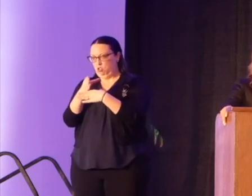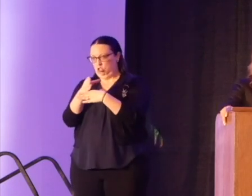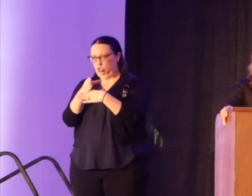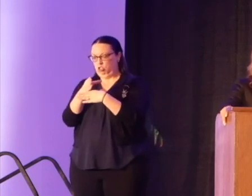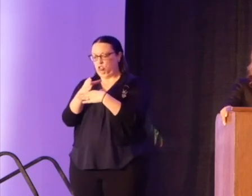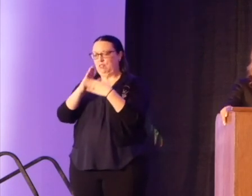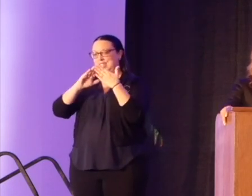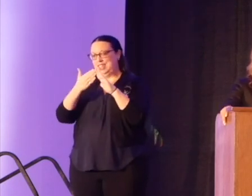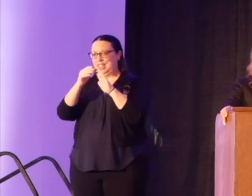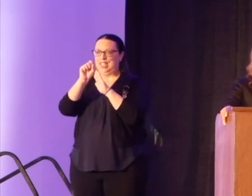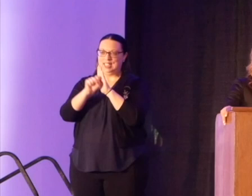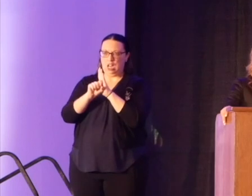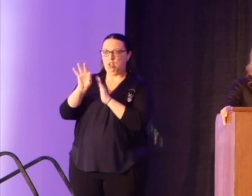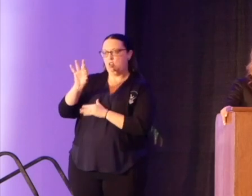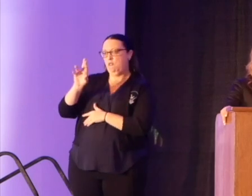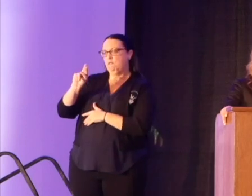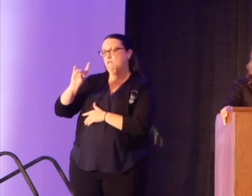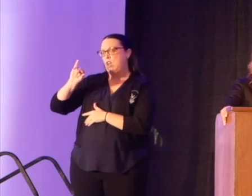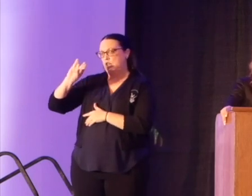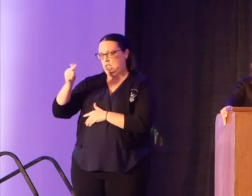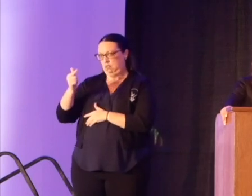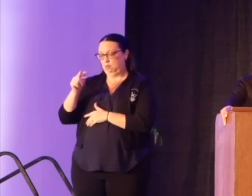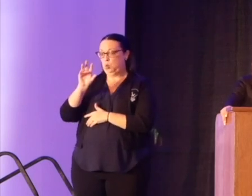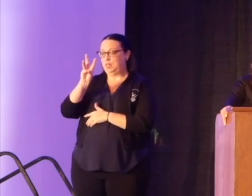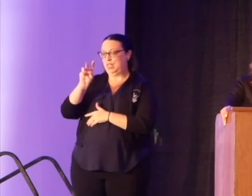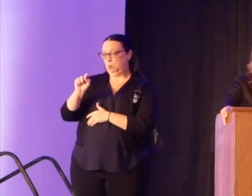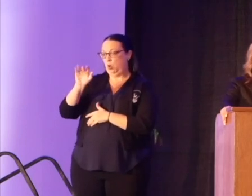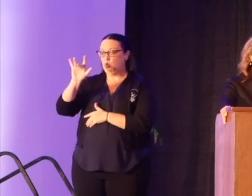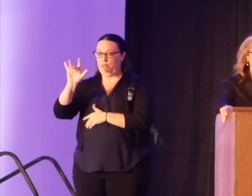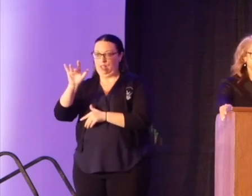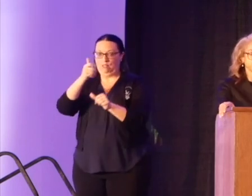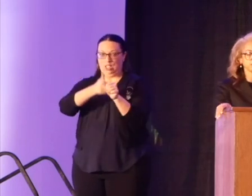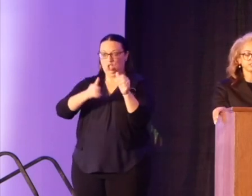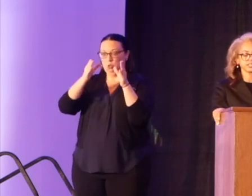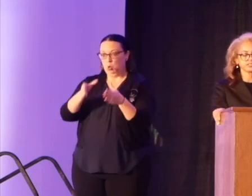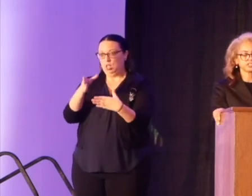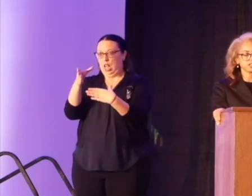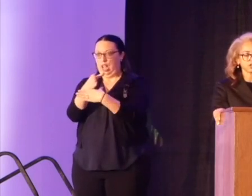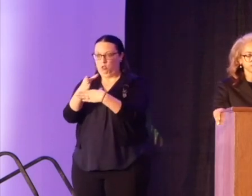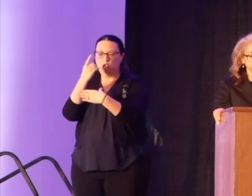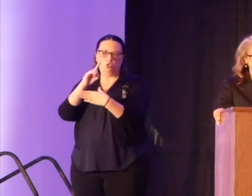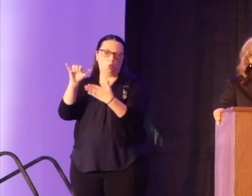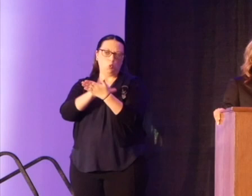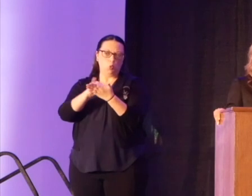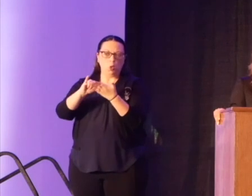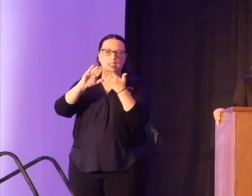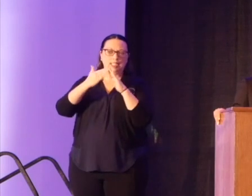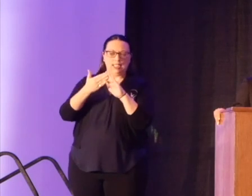city and state funding. So that's $6.25 per resident median for New York City and state arts.